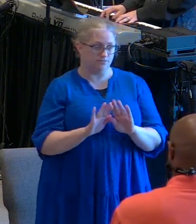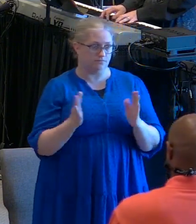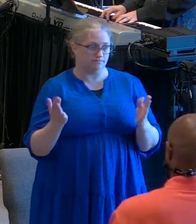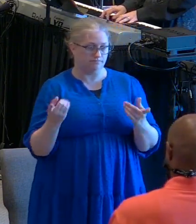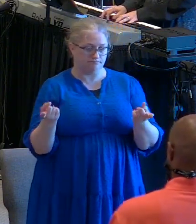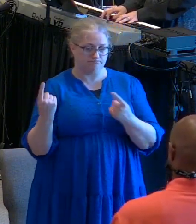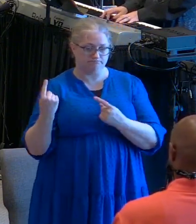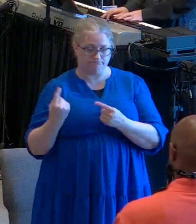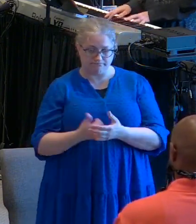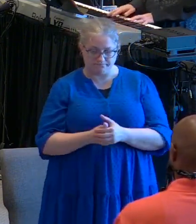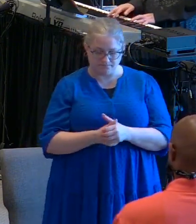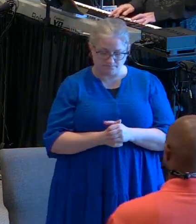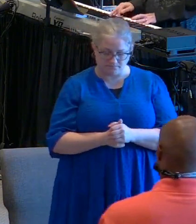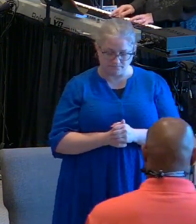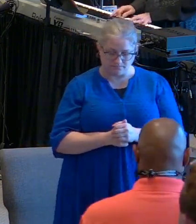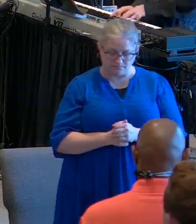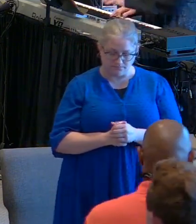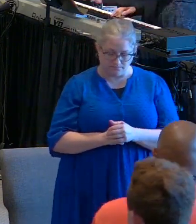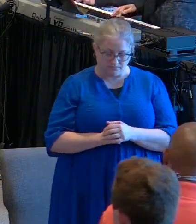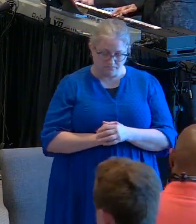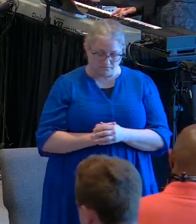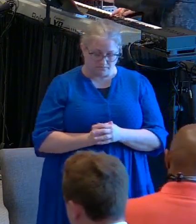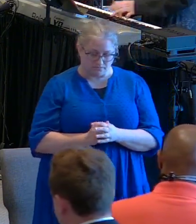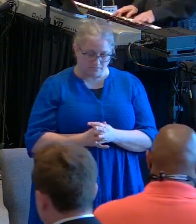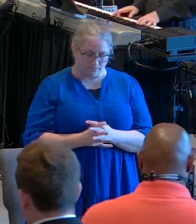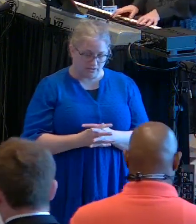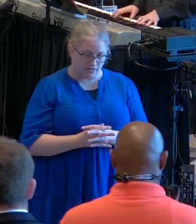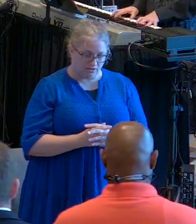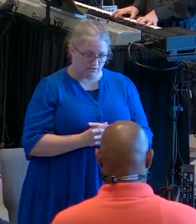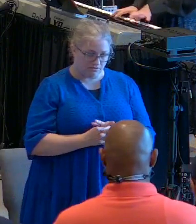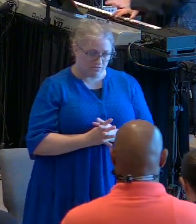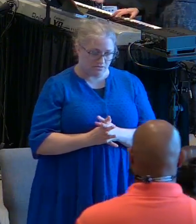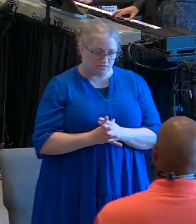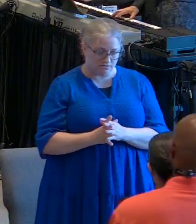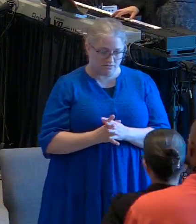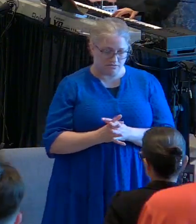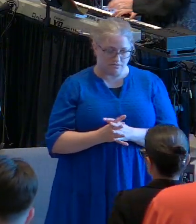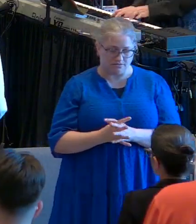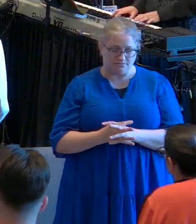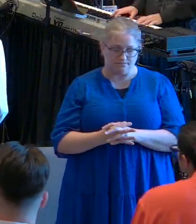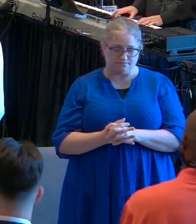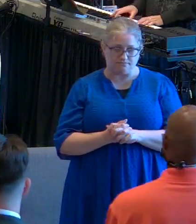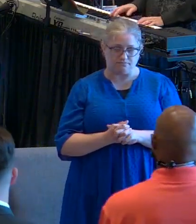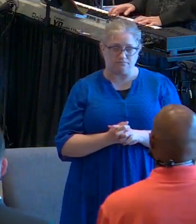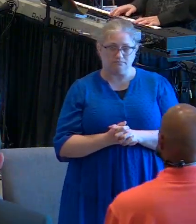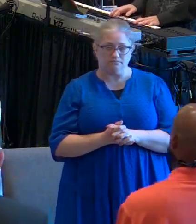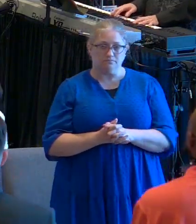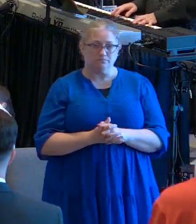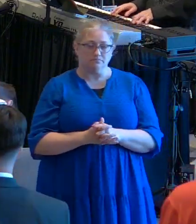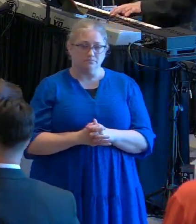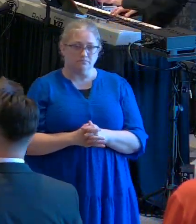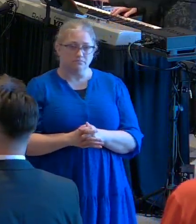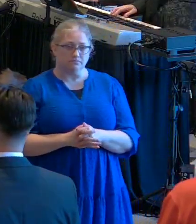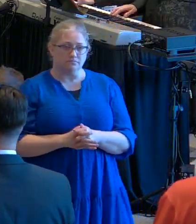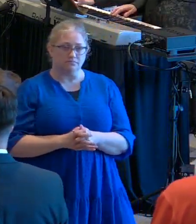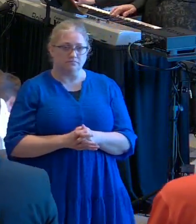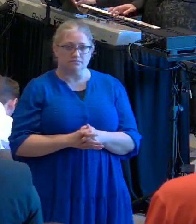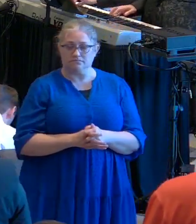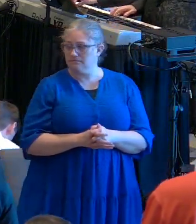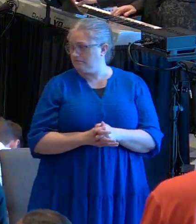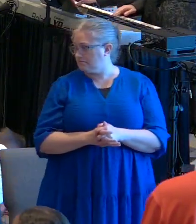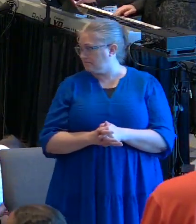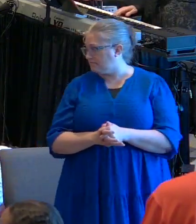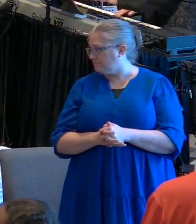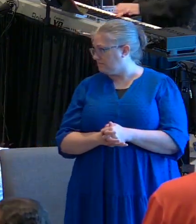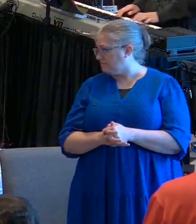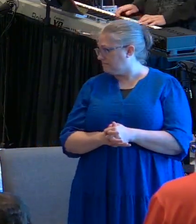el altar está abierto no se queda allá en su silla salga aleluya busque del